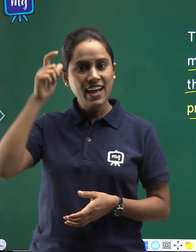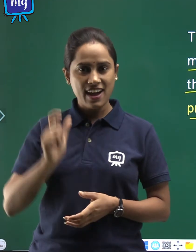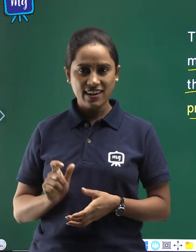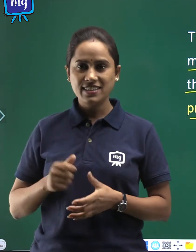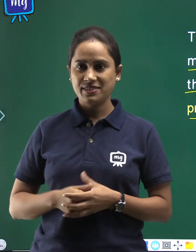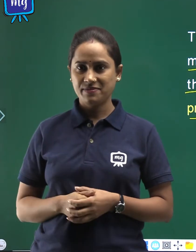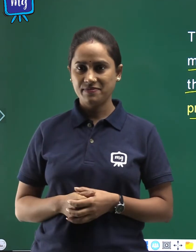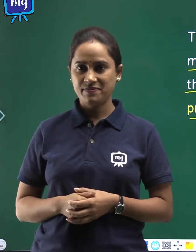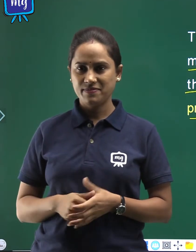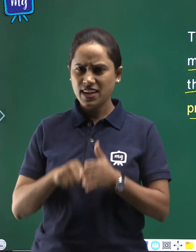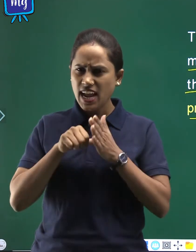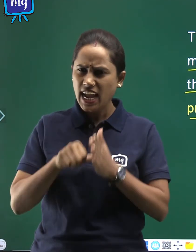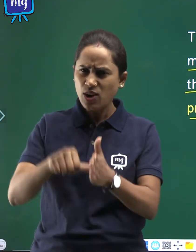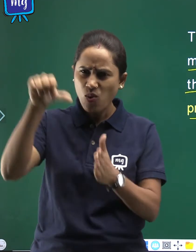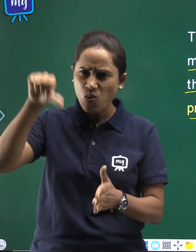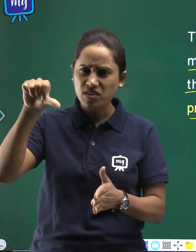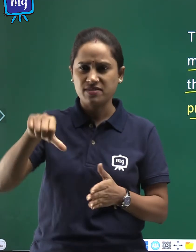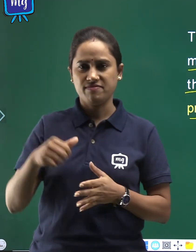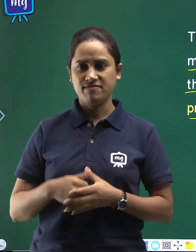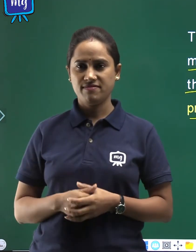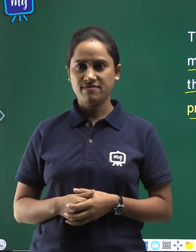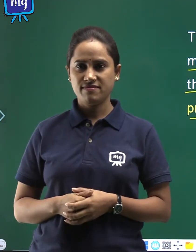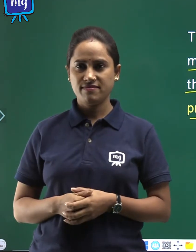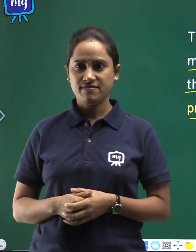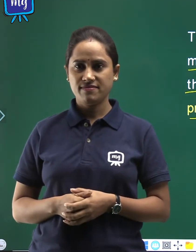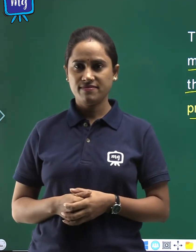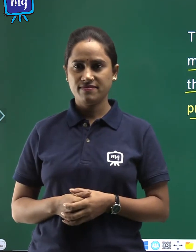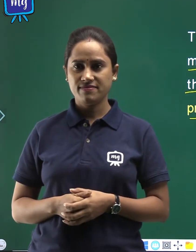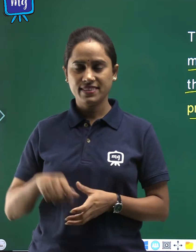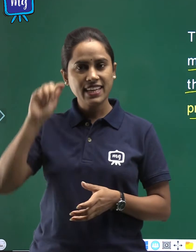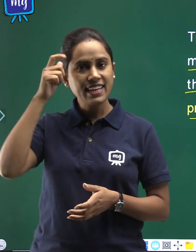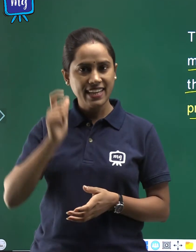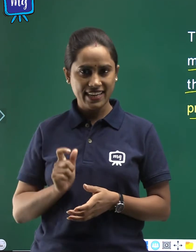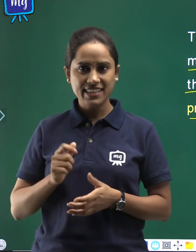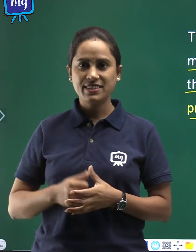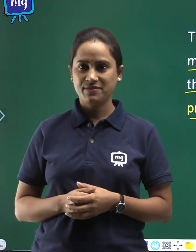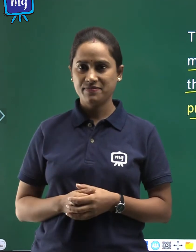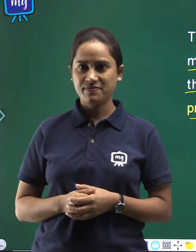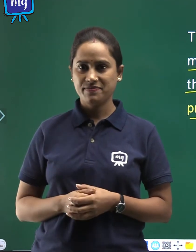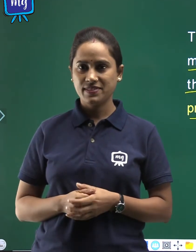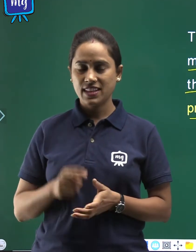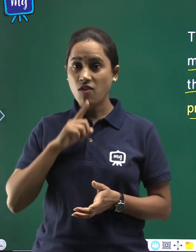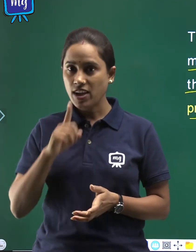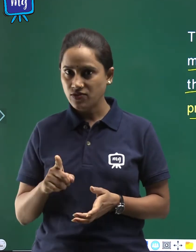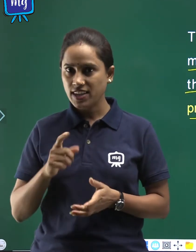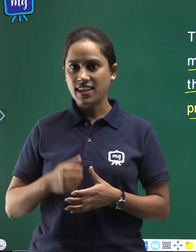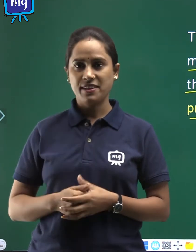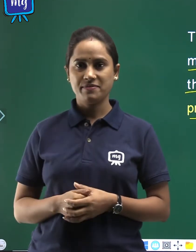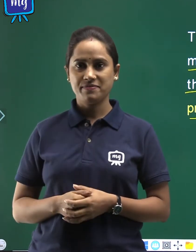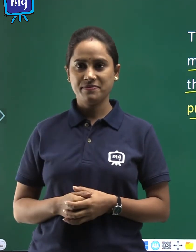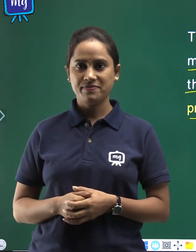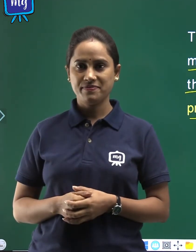harsh, kathor, realities, vastiktaien,